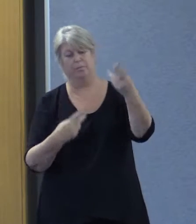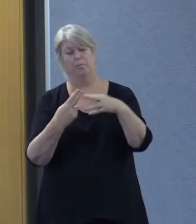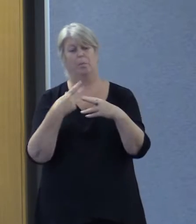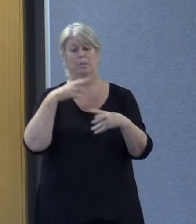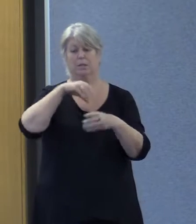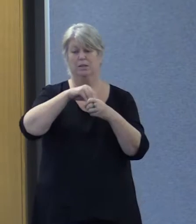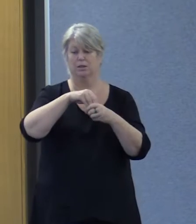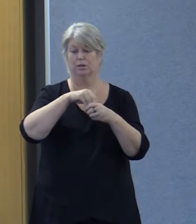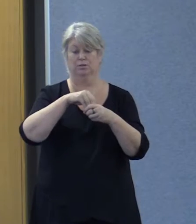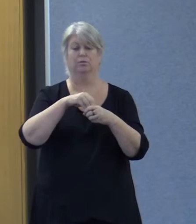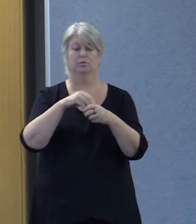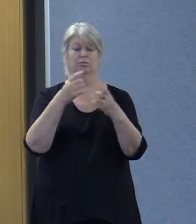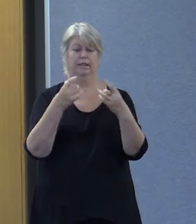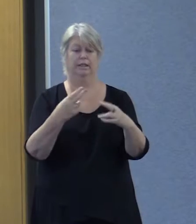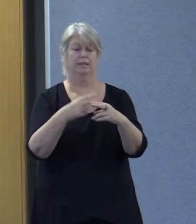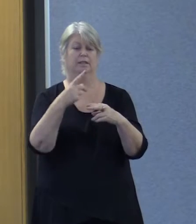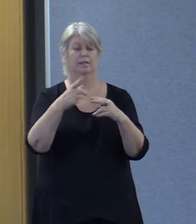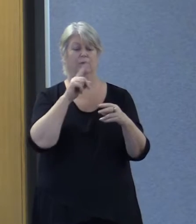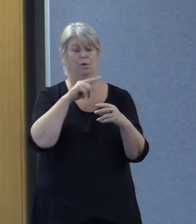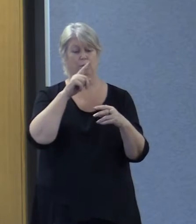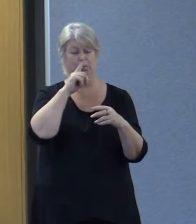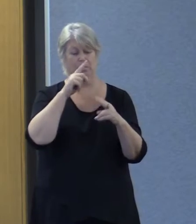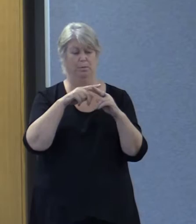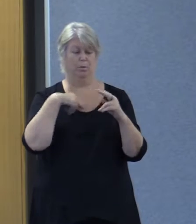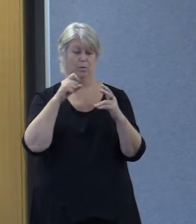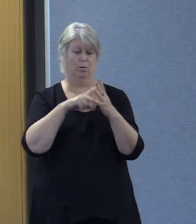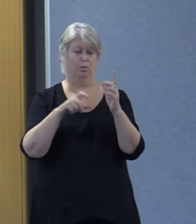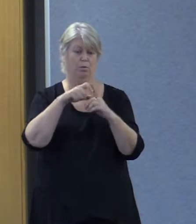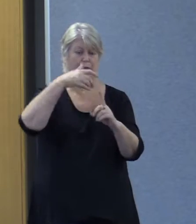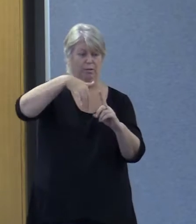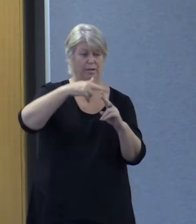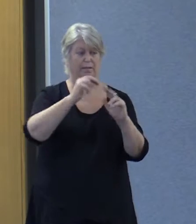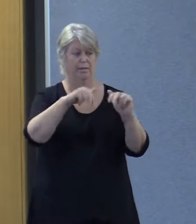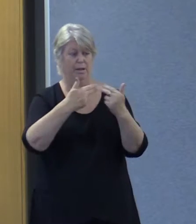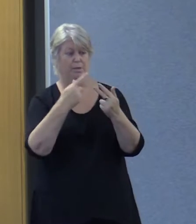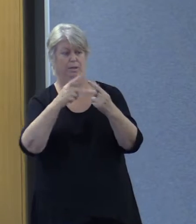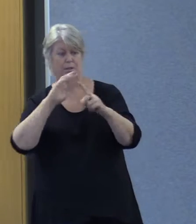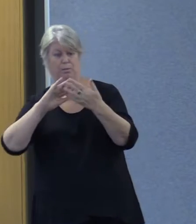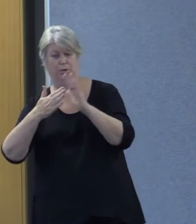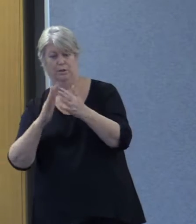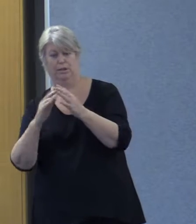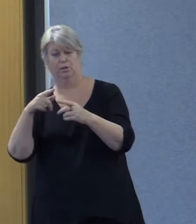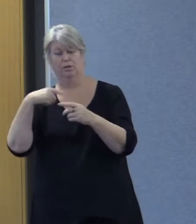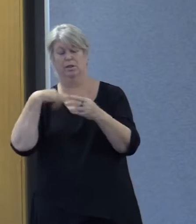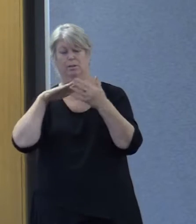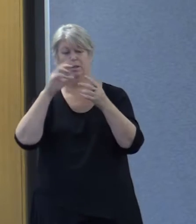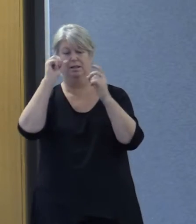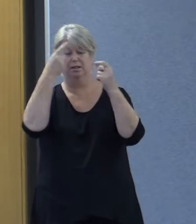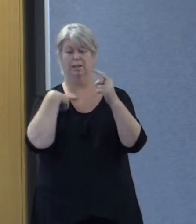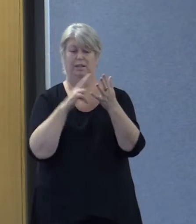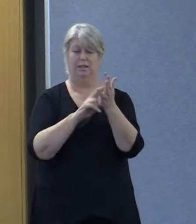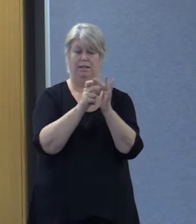work, helping people from coal backgrounds with disabilities, their families and communities to understand what the